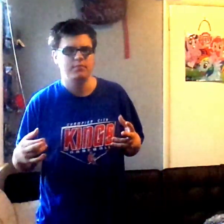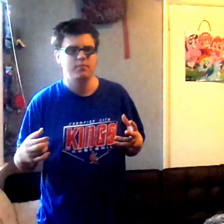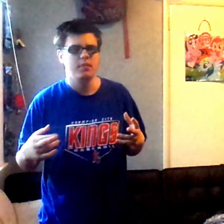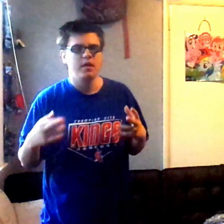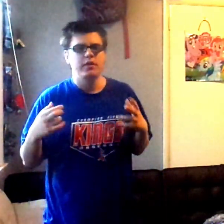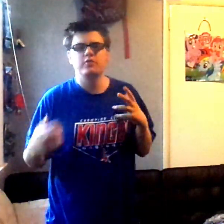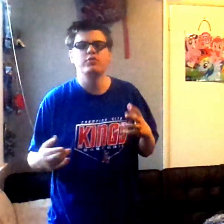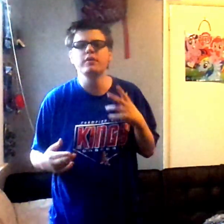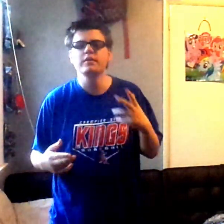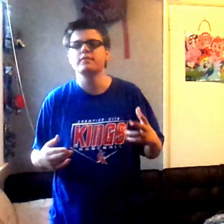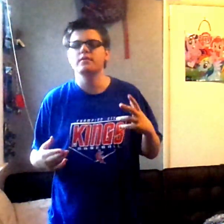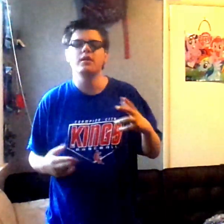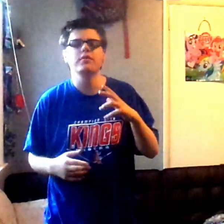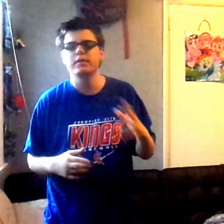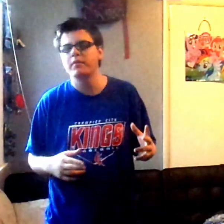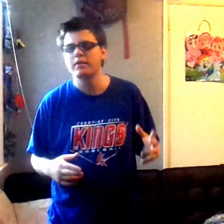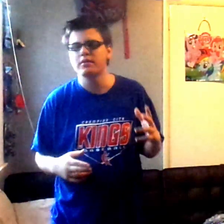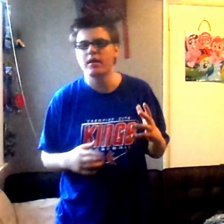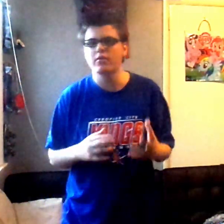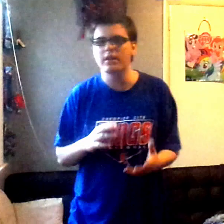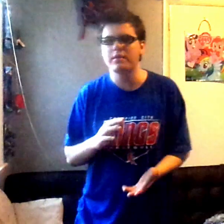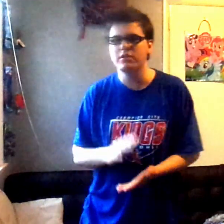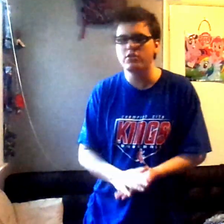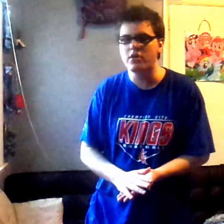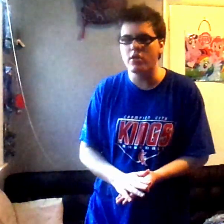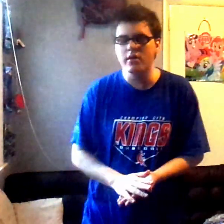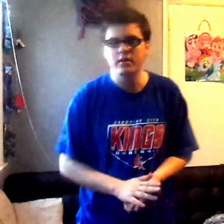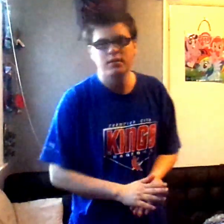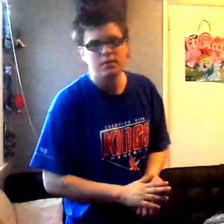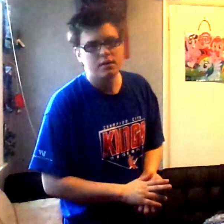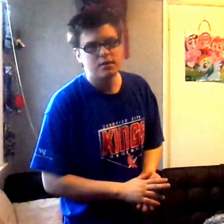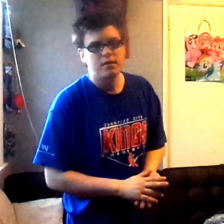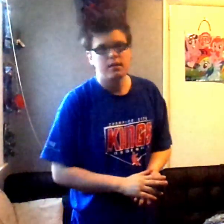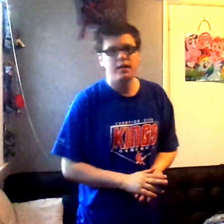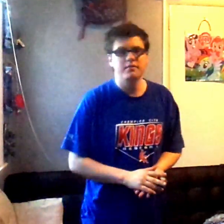there's really another thing I don't like about the new iCarly, and,